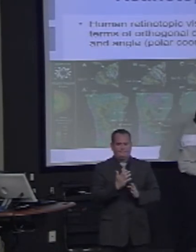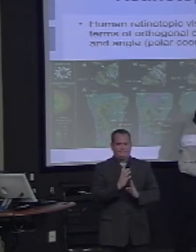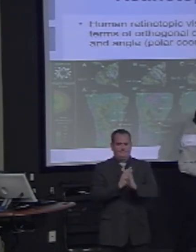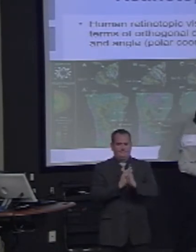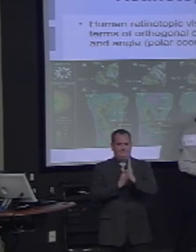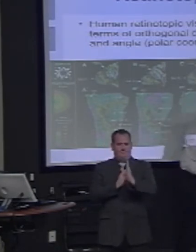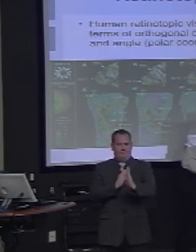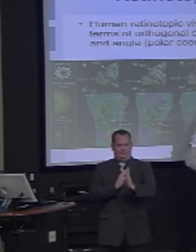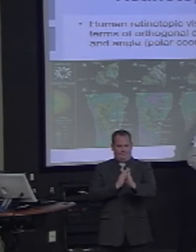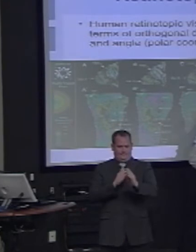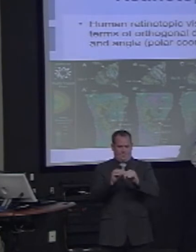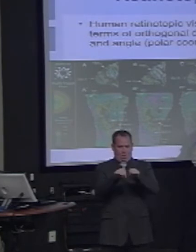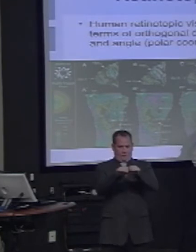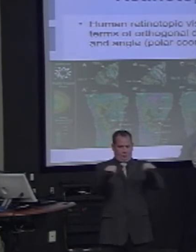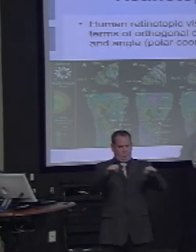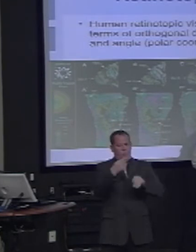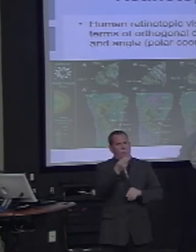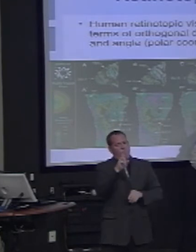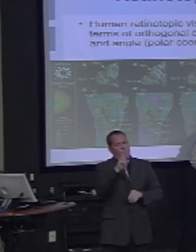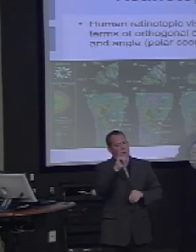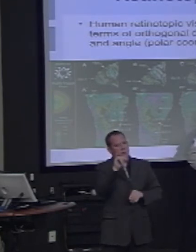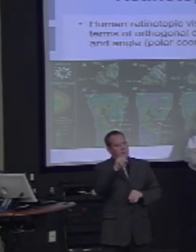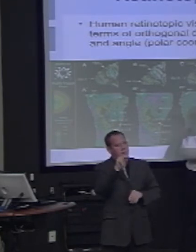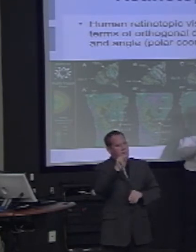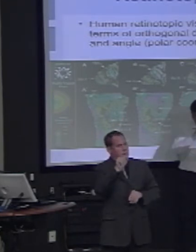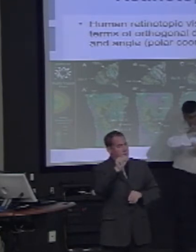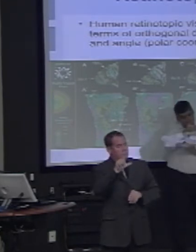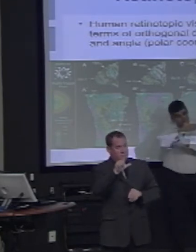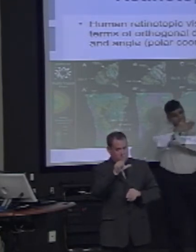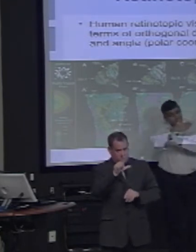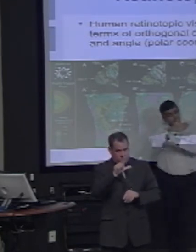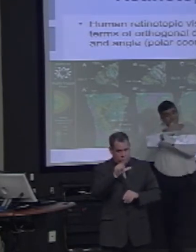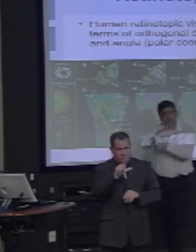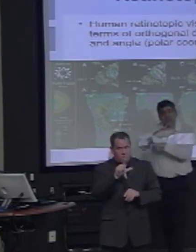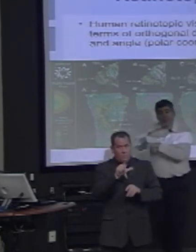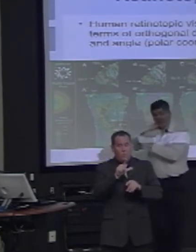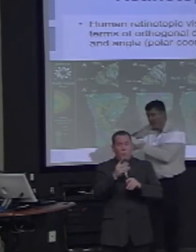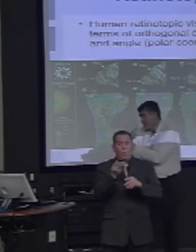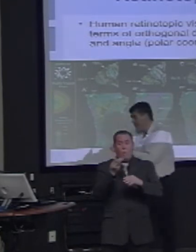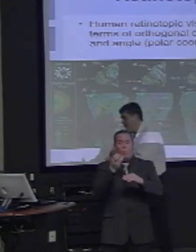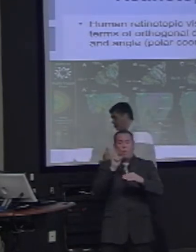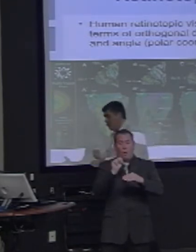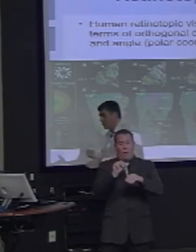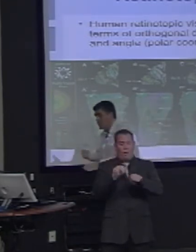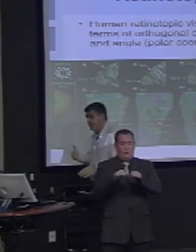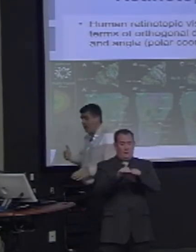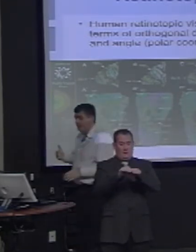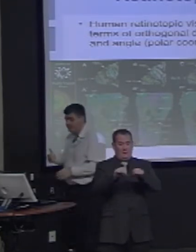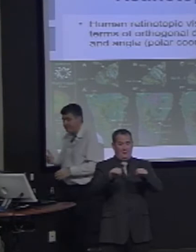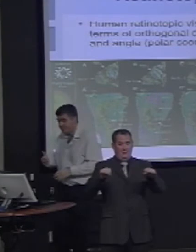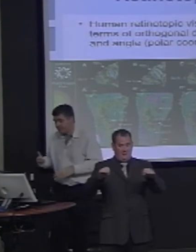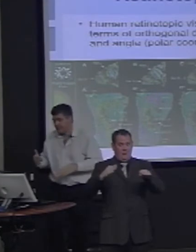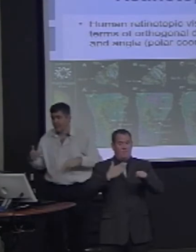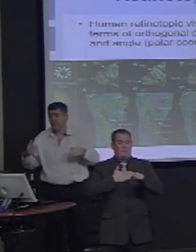changing in angle, the response varies along a different dimension. So